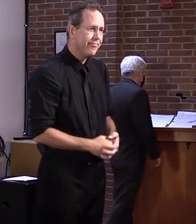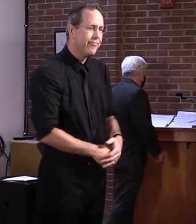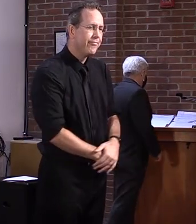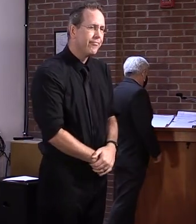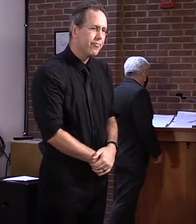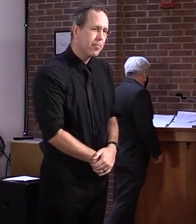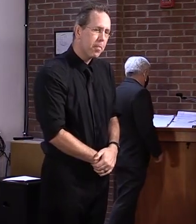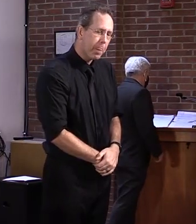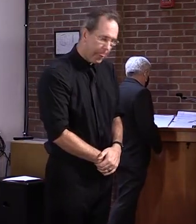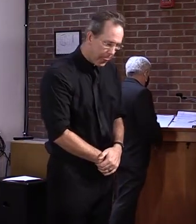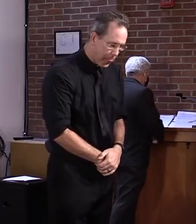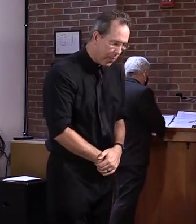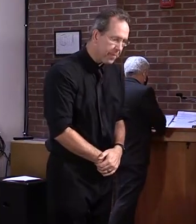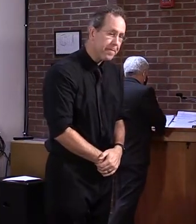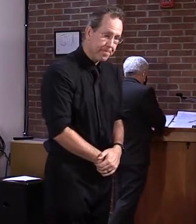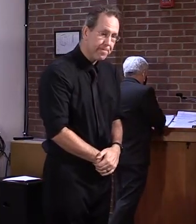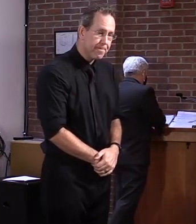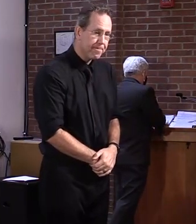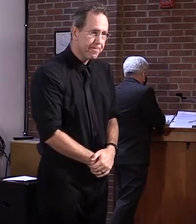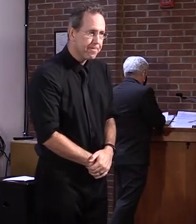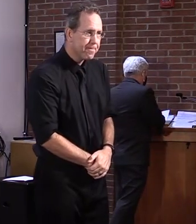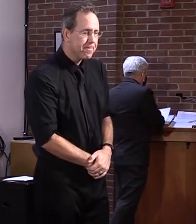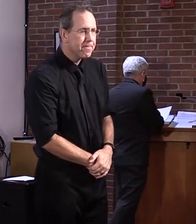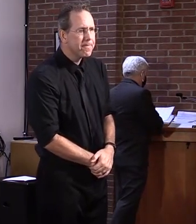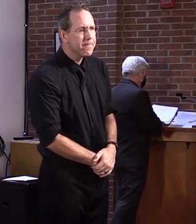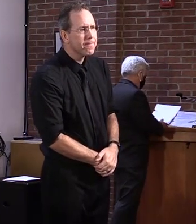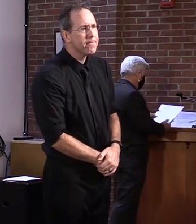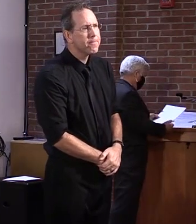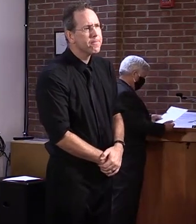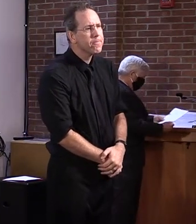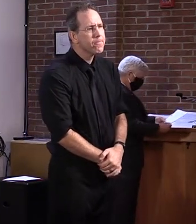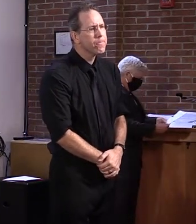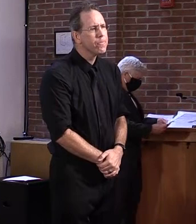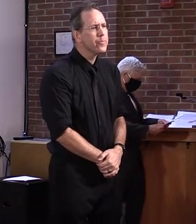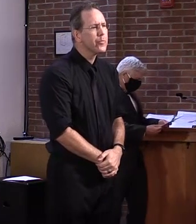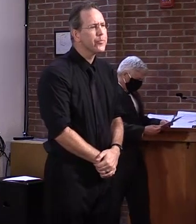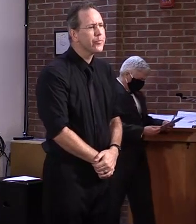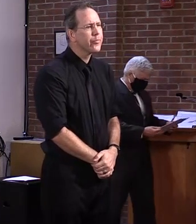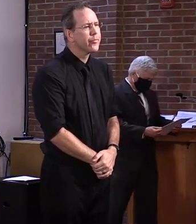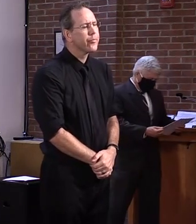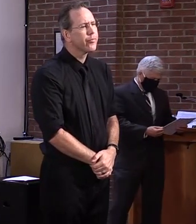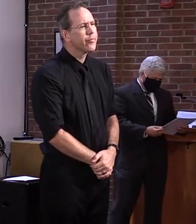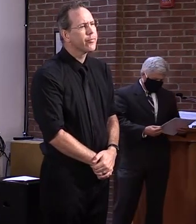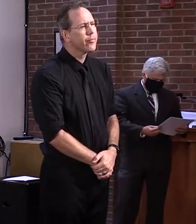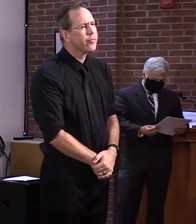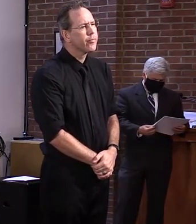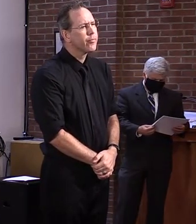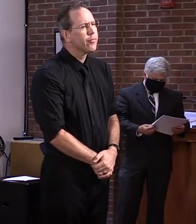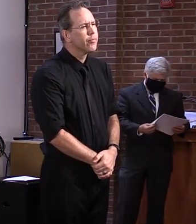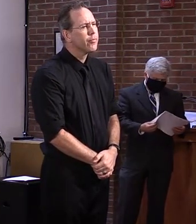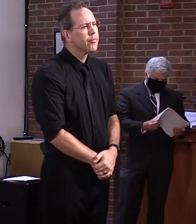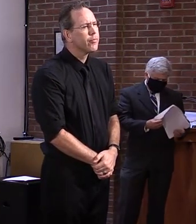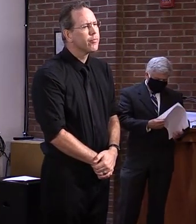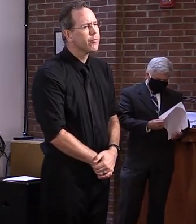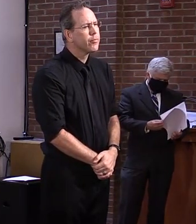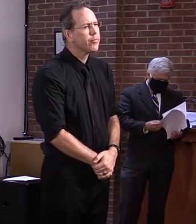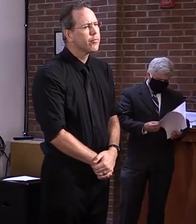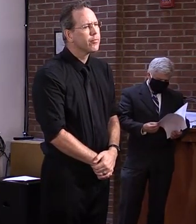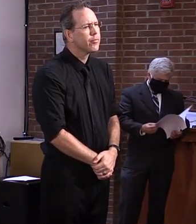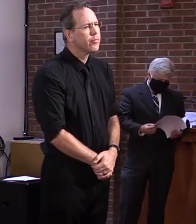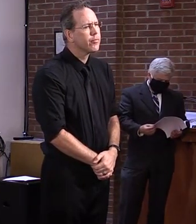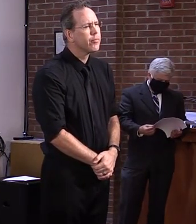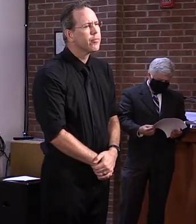Hi, governor. Um, I think my first of two follow-up questions are for Wanda, uh, commissioner Minolte.